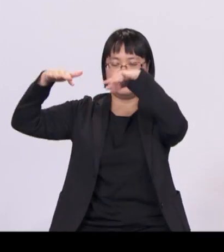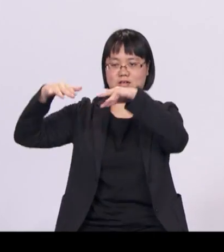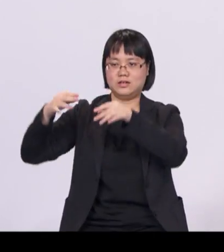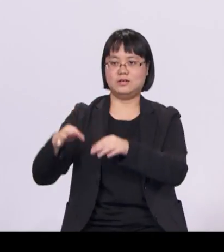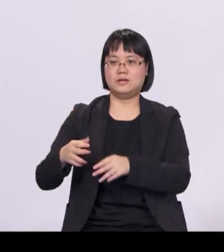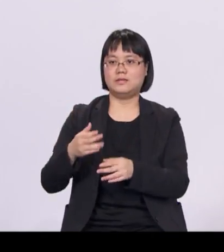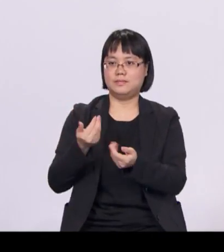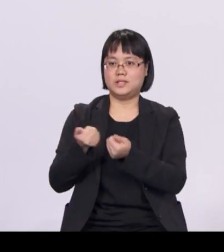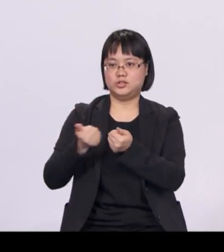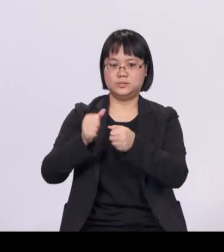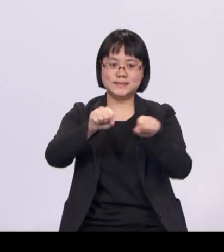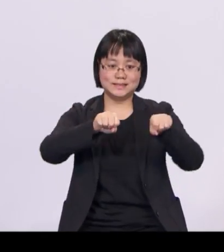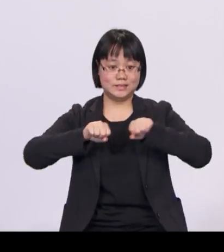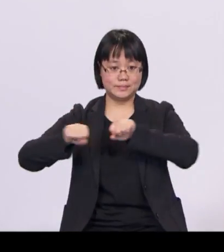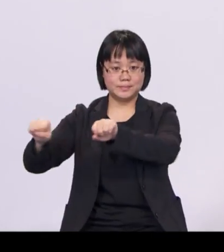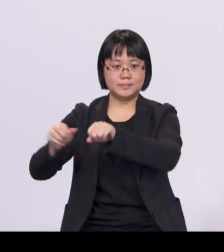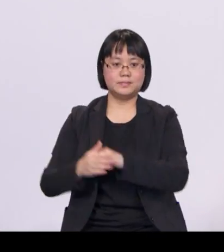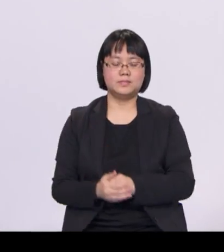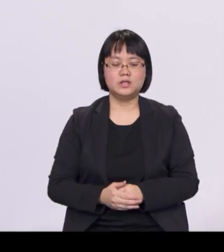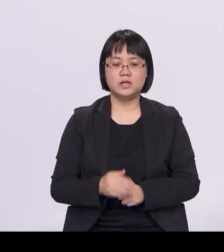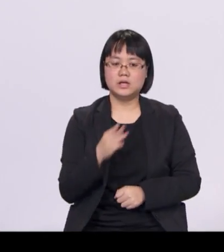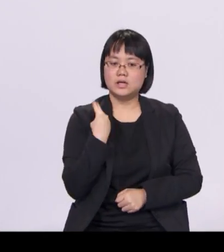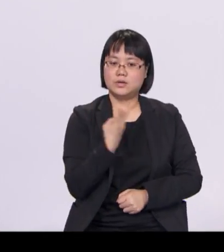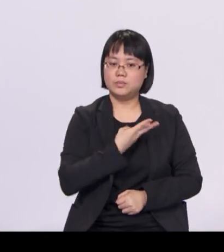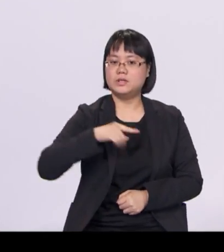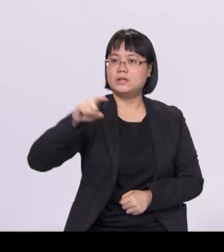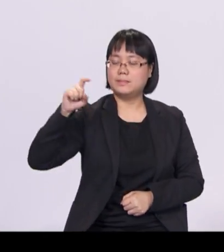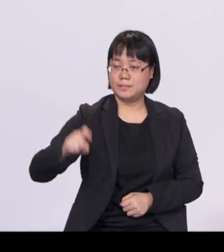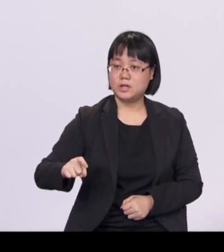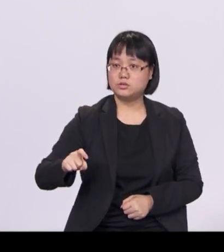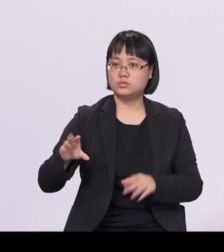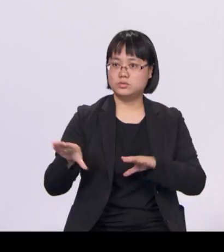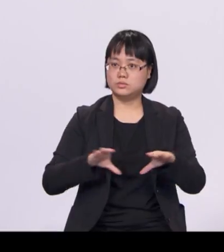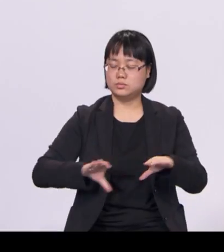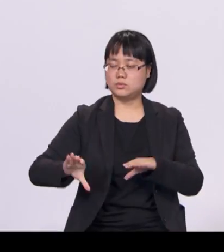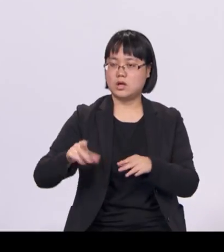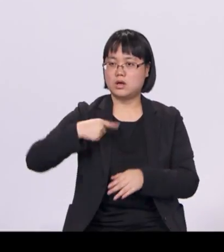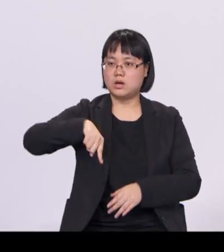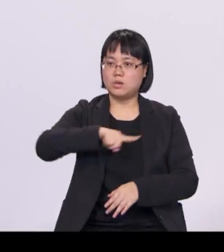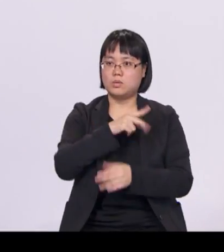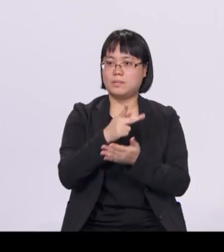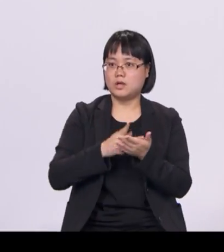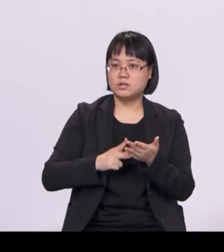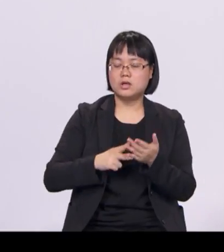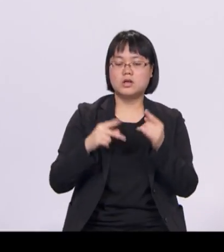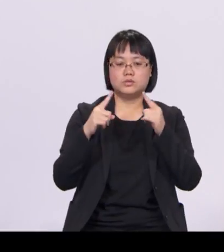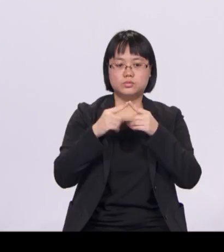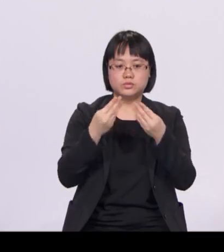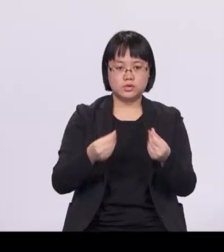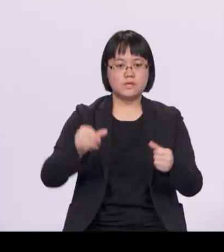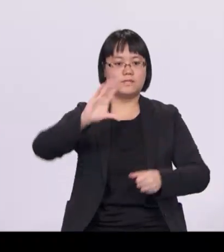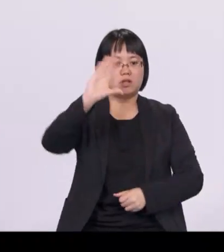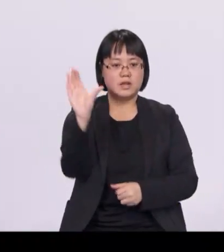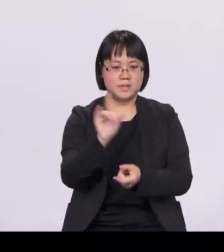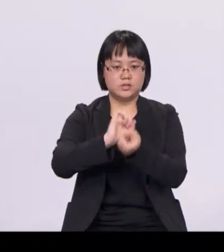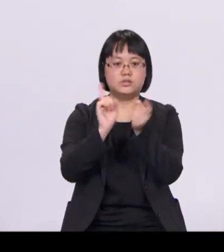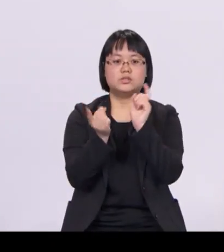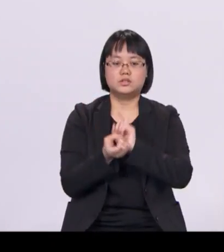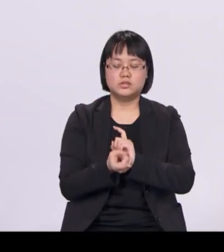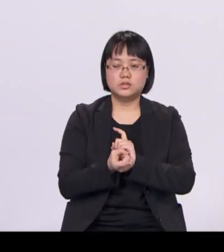We must play our part to address the underlying costs of climate change, to make Singapore a more livable and sustainable city